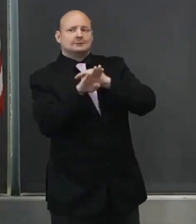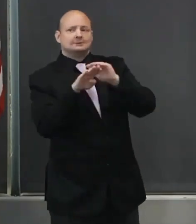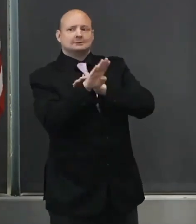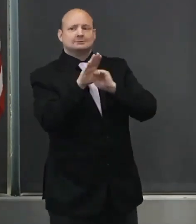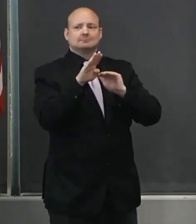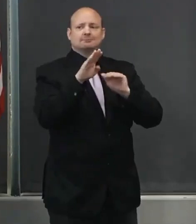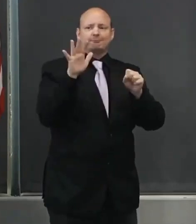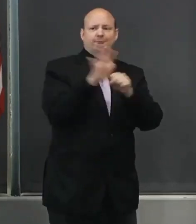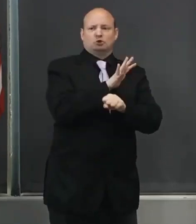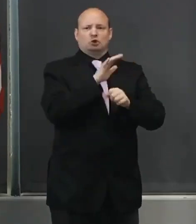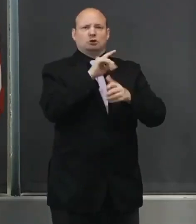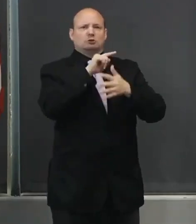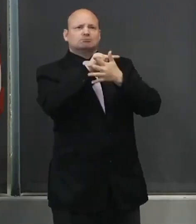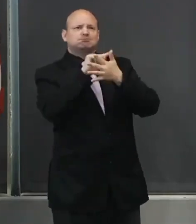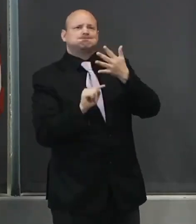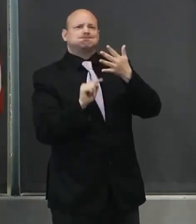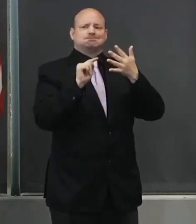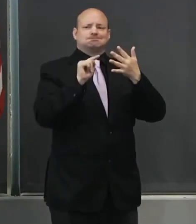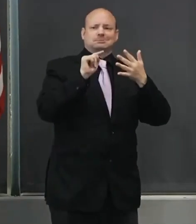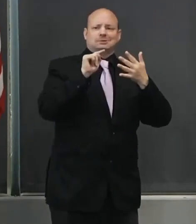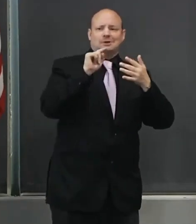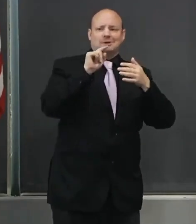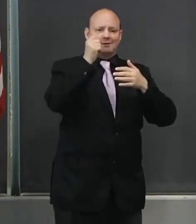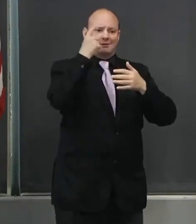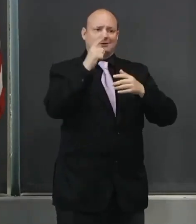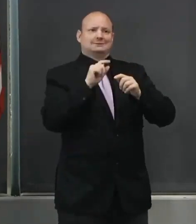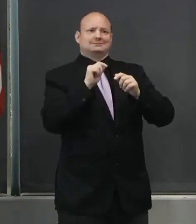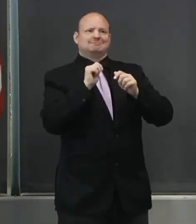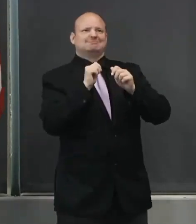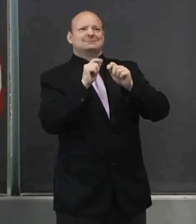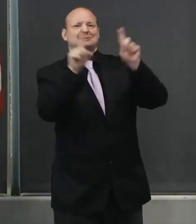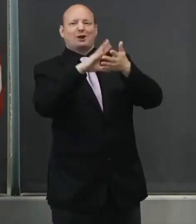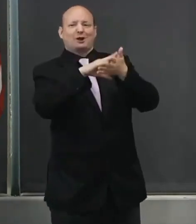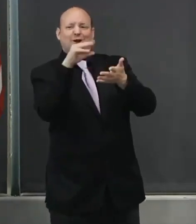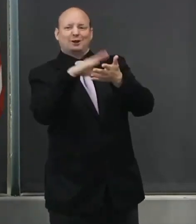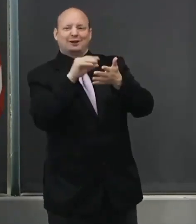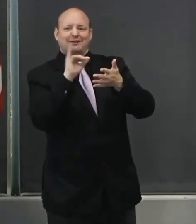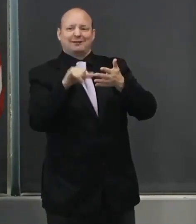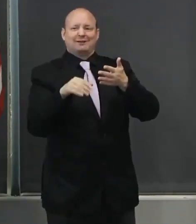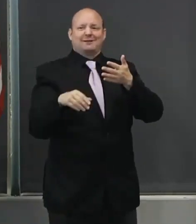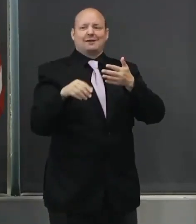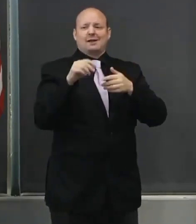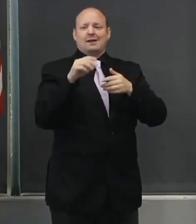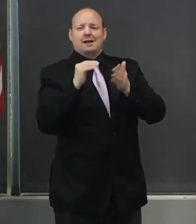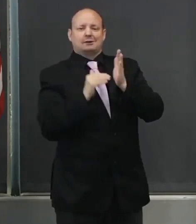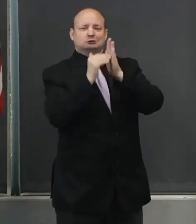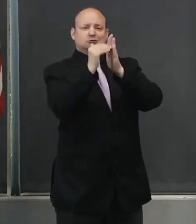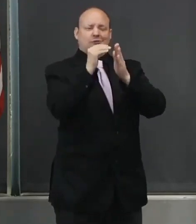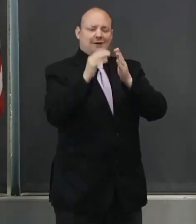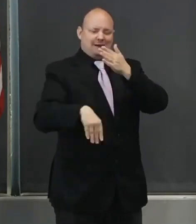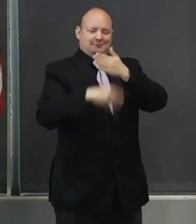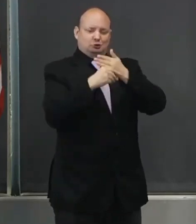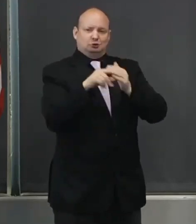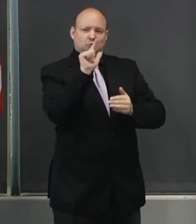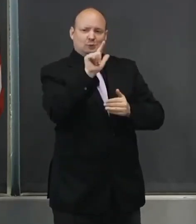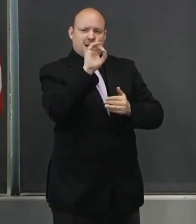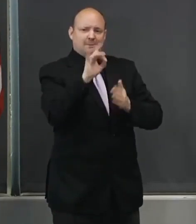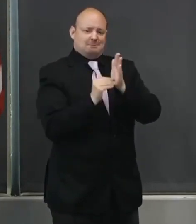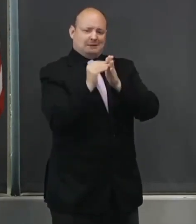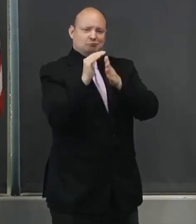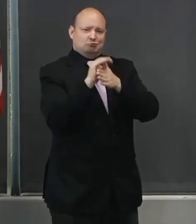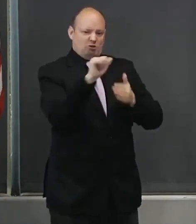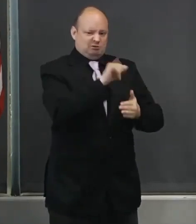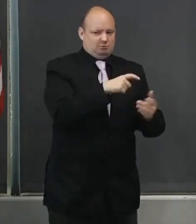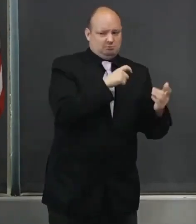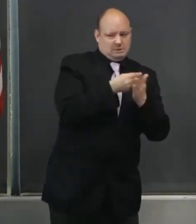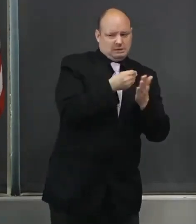an additional $28 million to be distributed to public schools under my emergency education